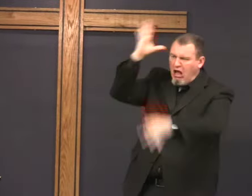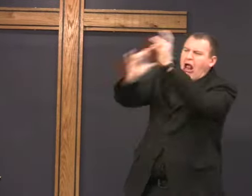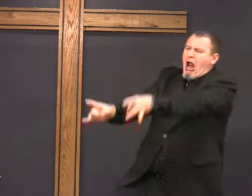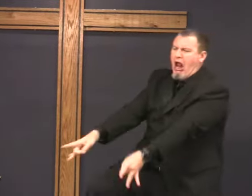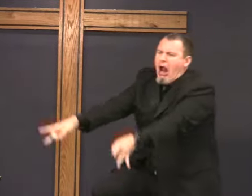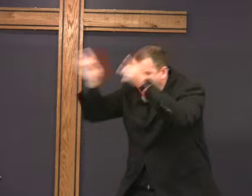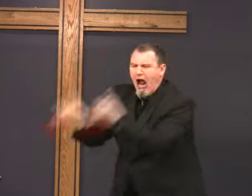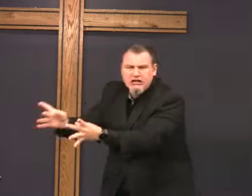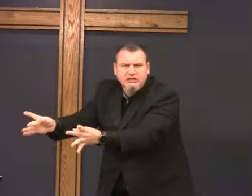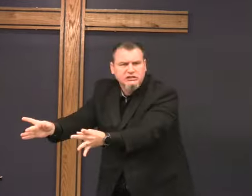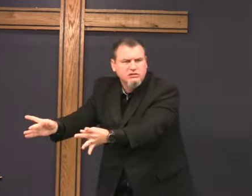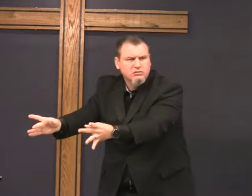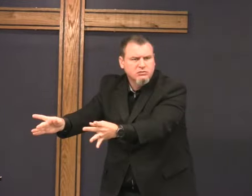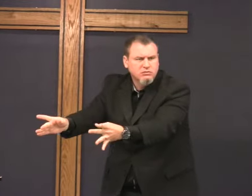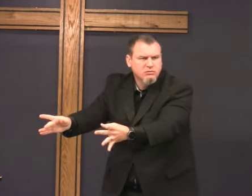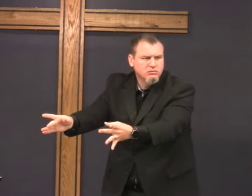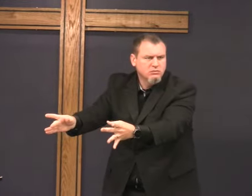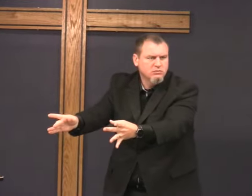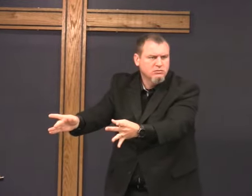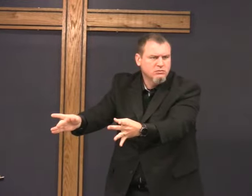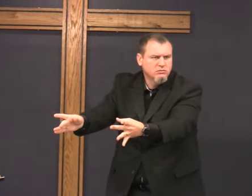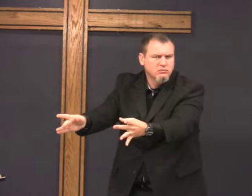It disgusts him. He hates it.